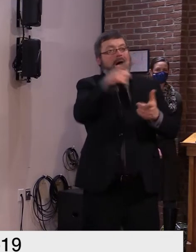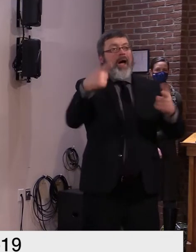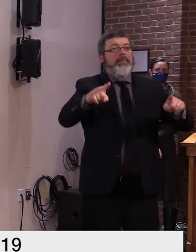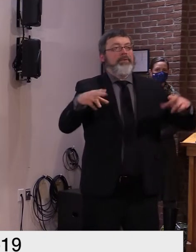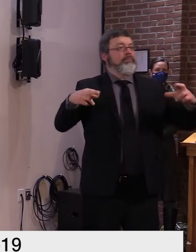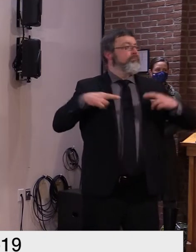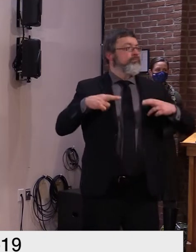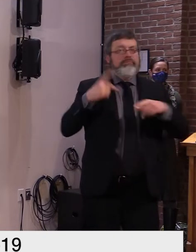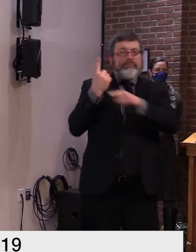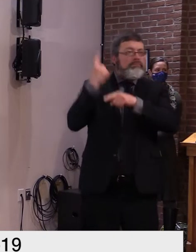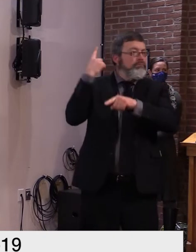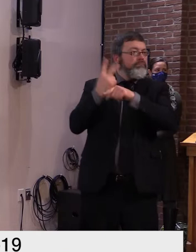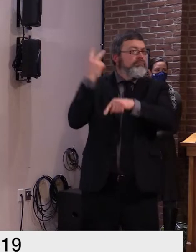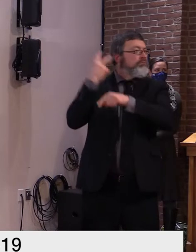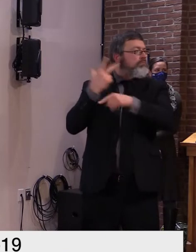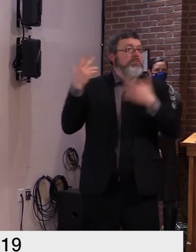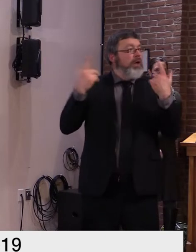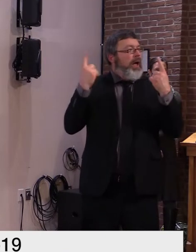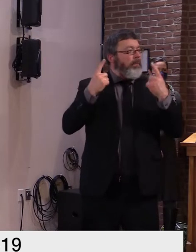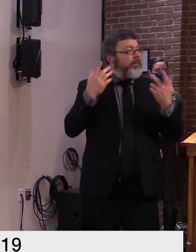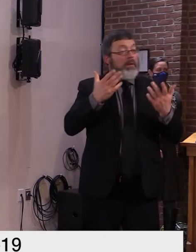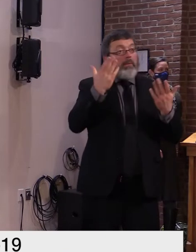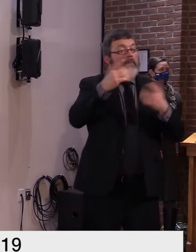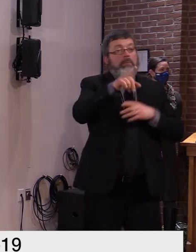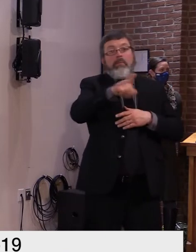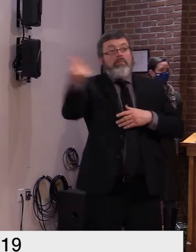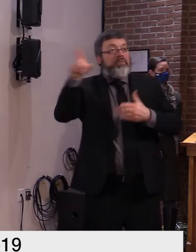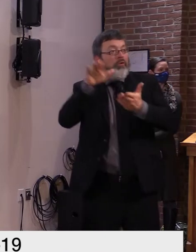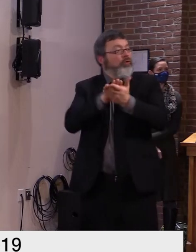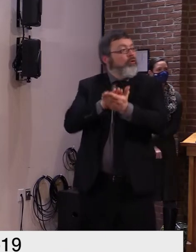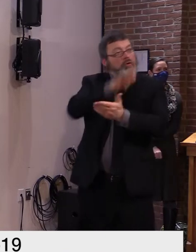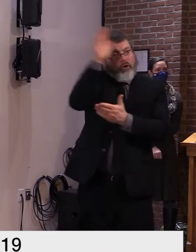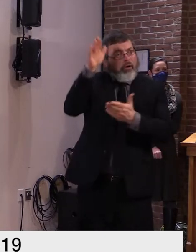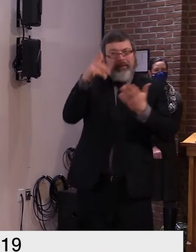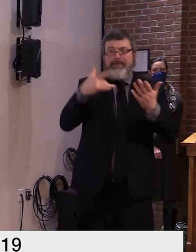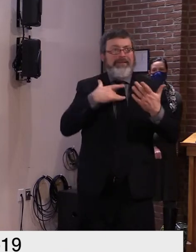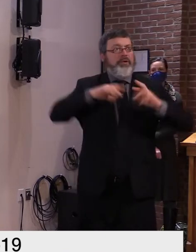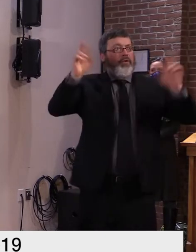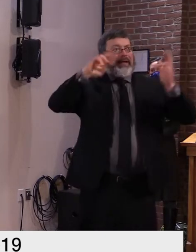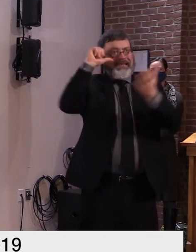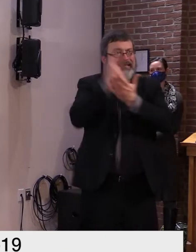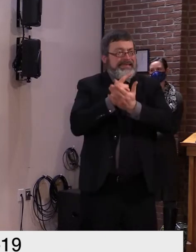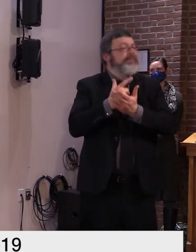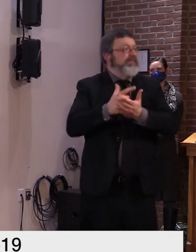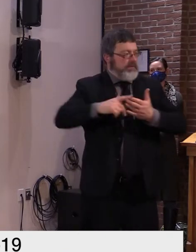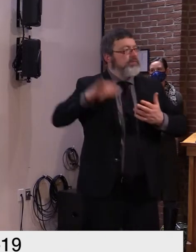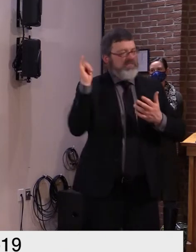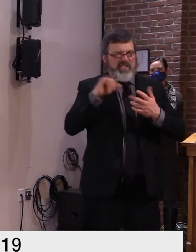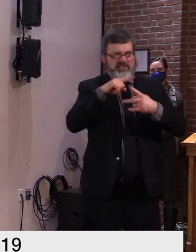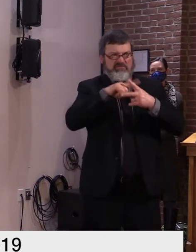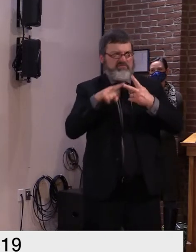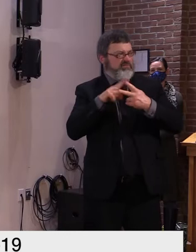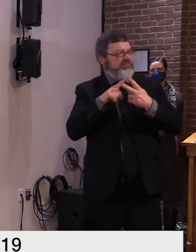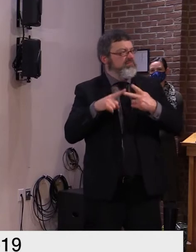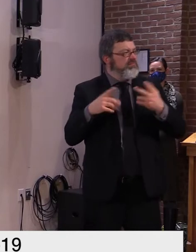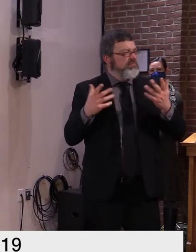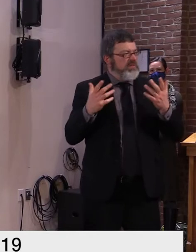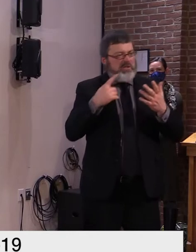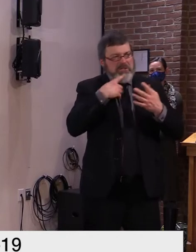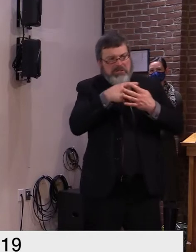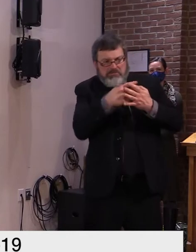college students to step up and fill short-term gaps in the system caused by covet 19